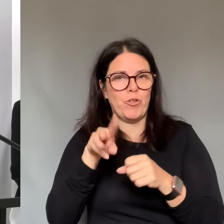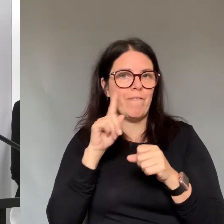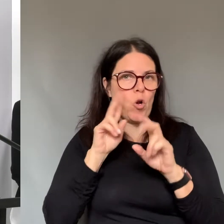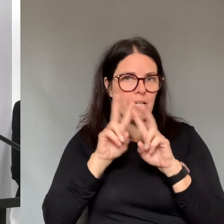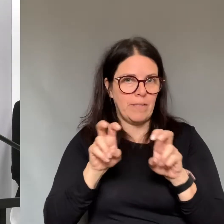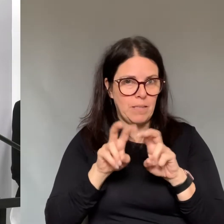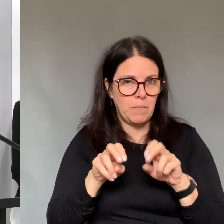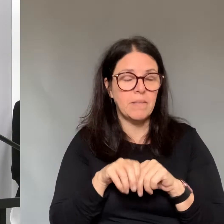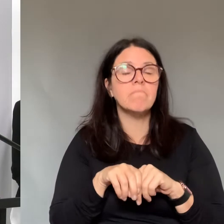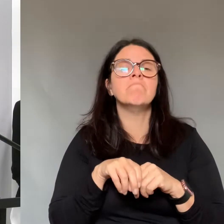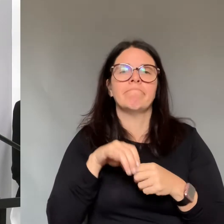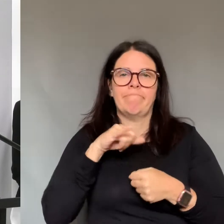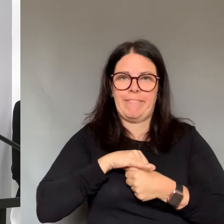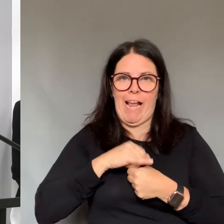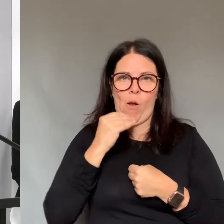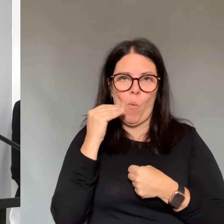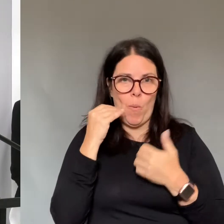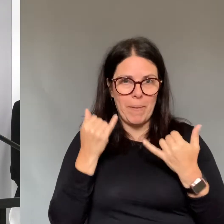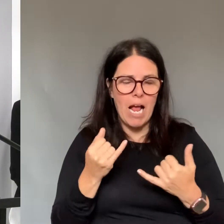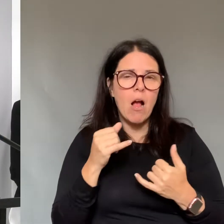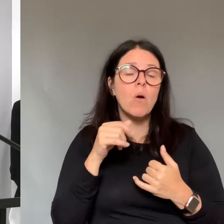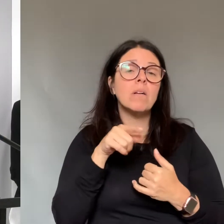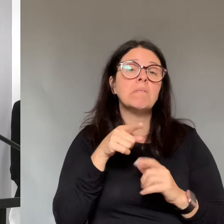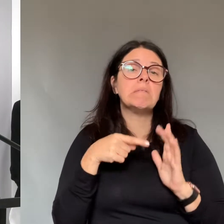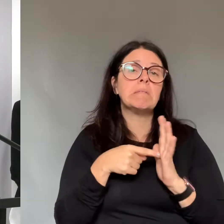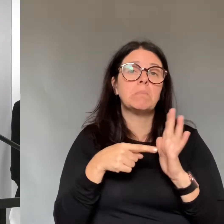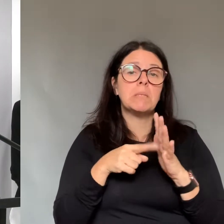moderate to severe symptoms and is in self-isolation.